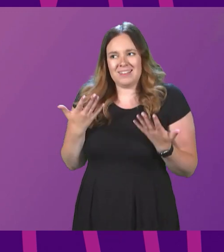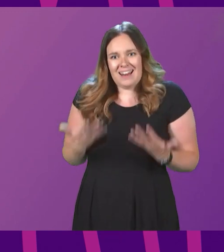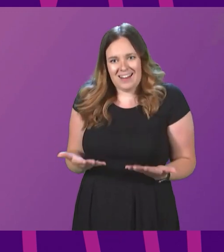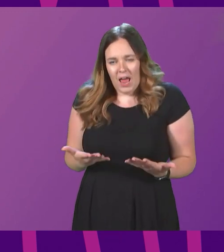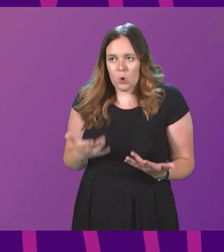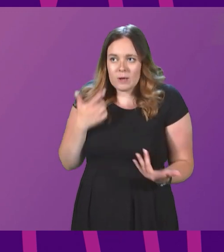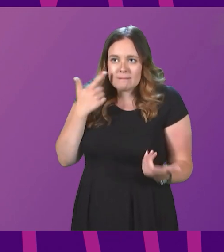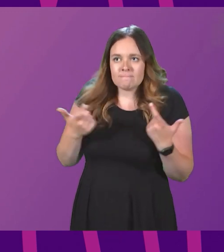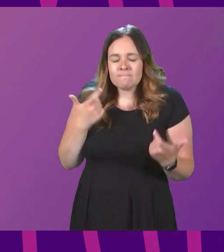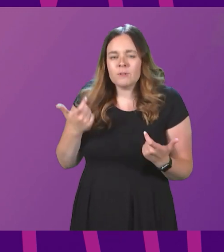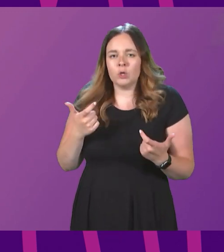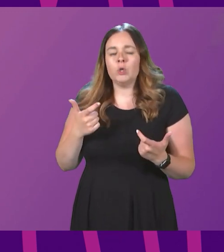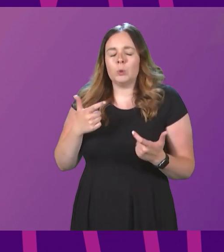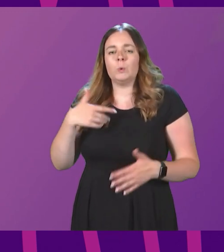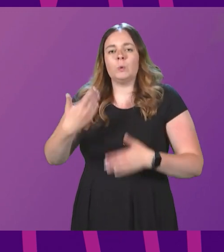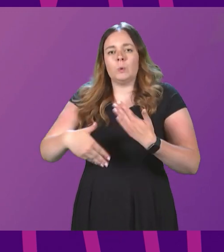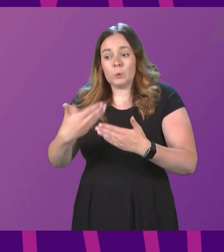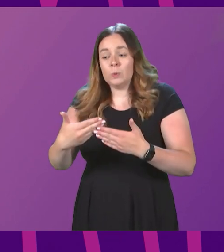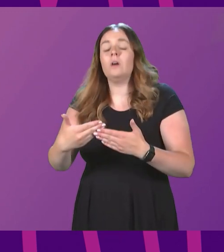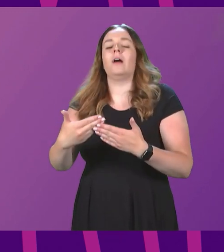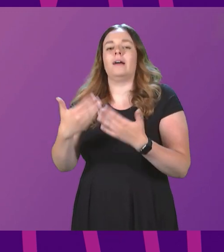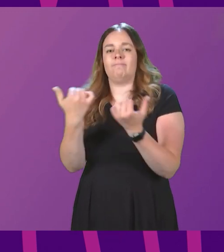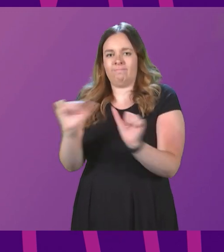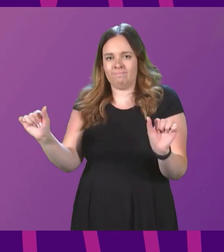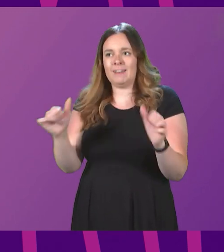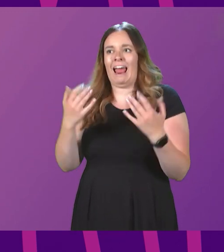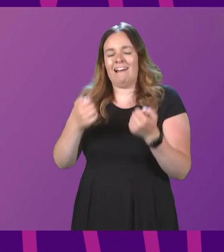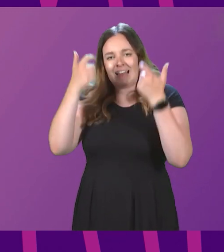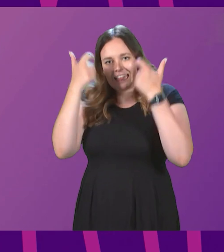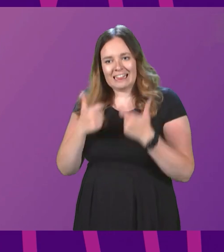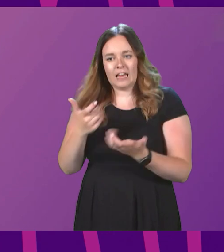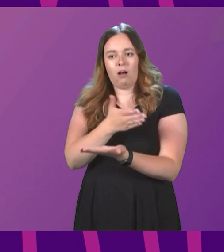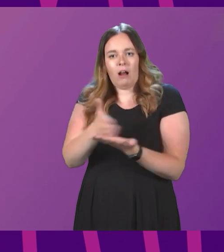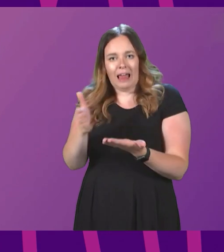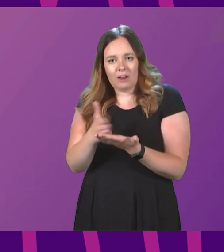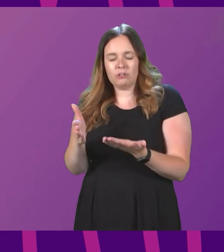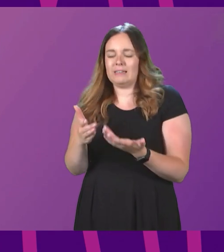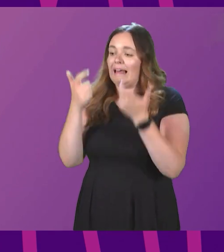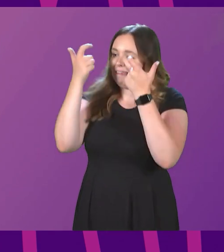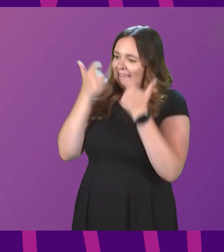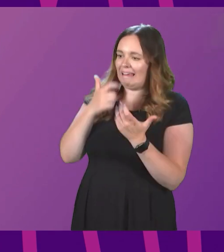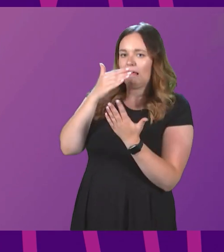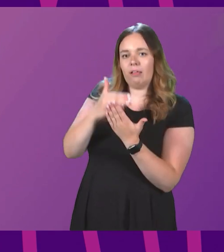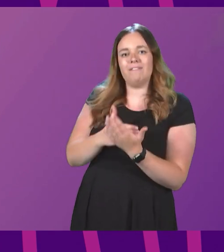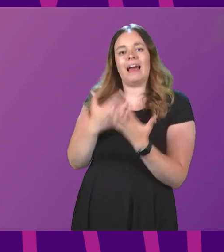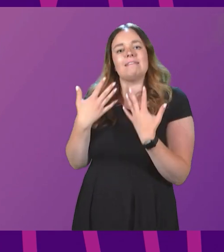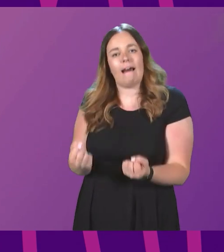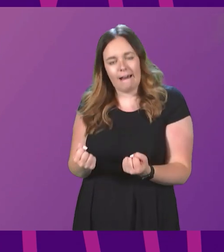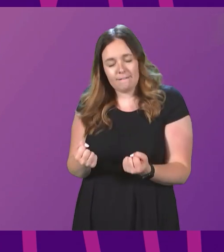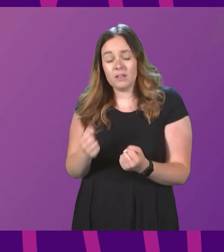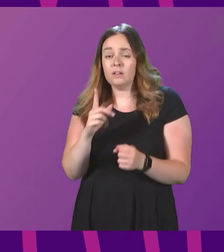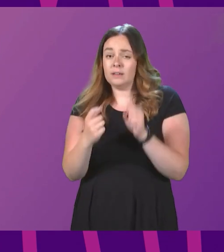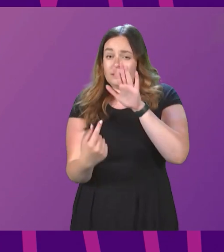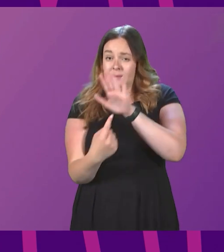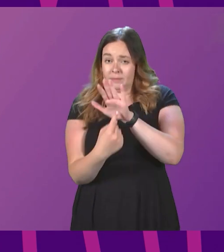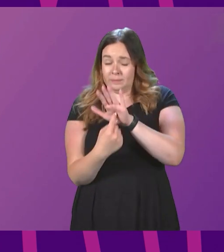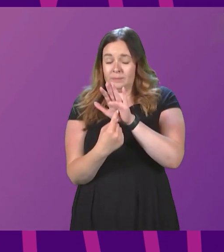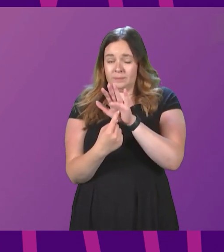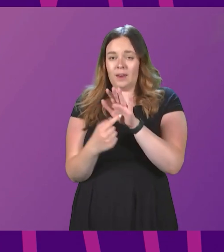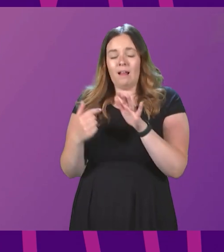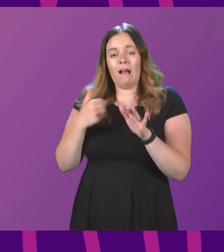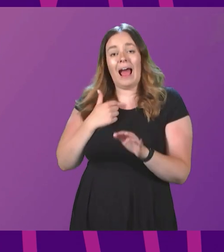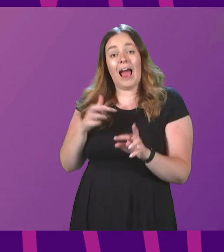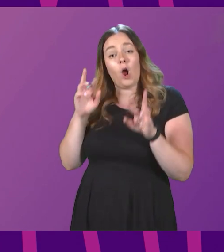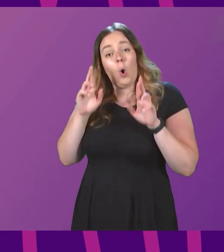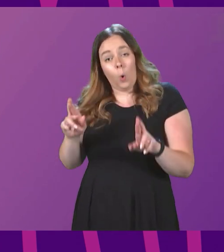to accelerate to the point when we have legal clarity, legal fact. And crucially, in doing so, I